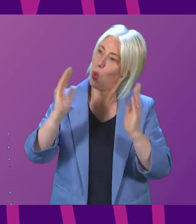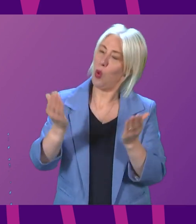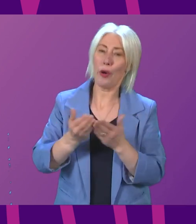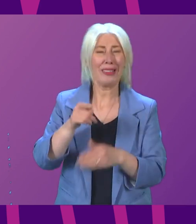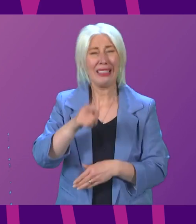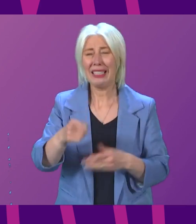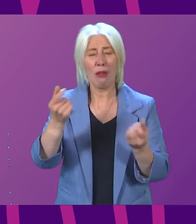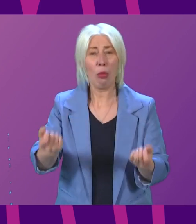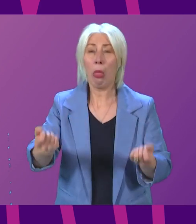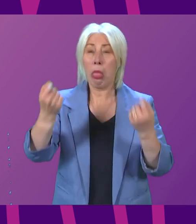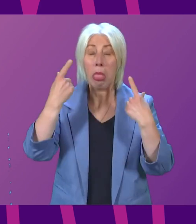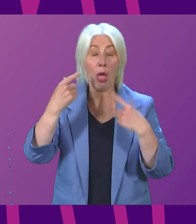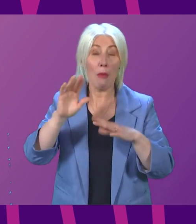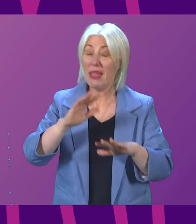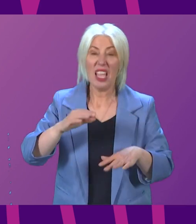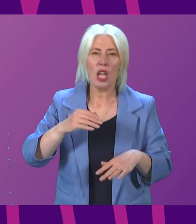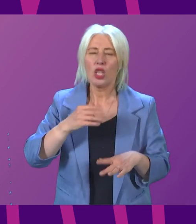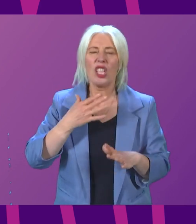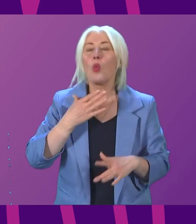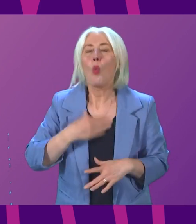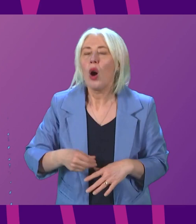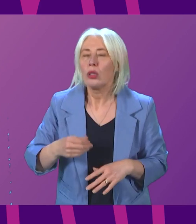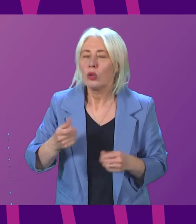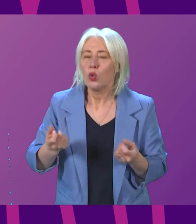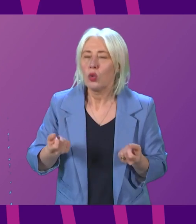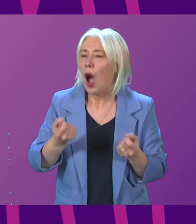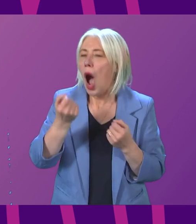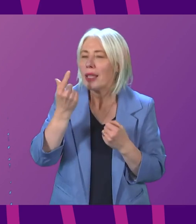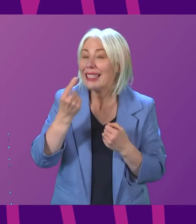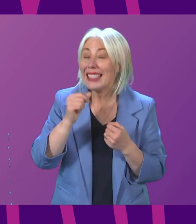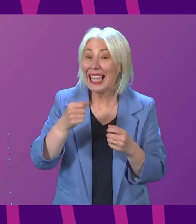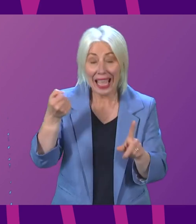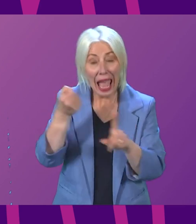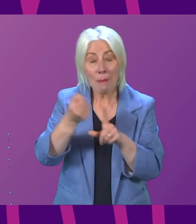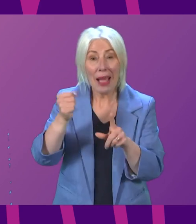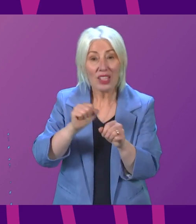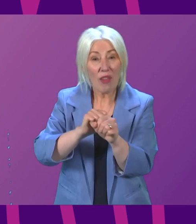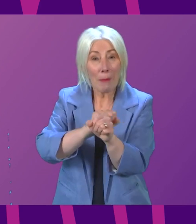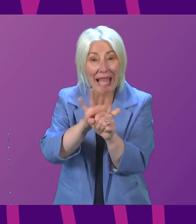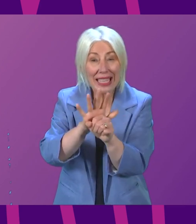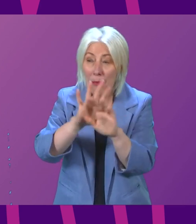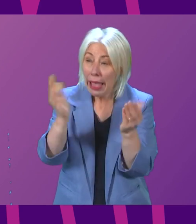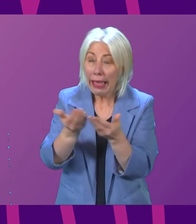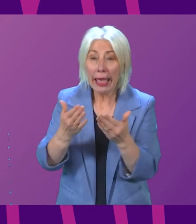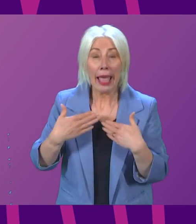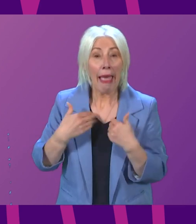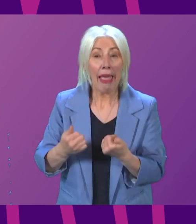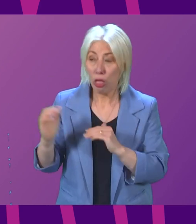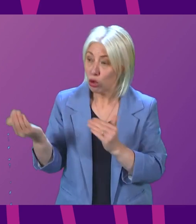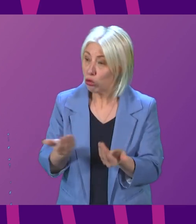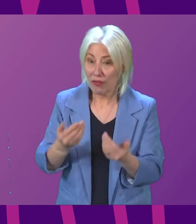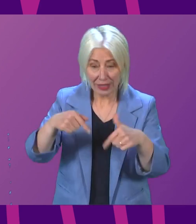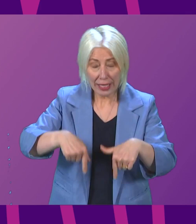doesn't understand or is not willing to understand the impact of a global pandemic on health services in Scotland